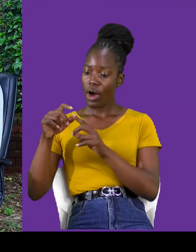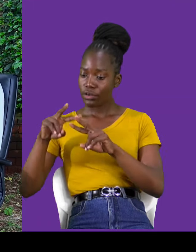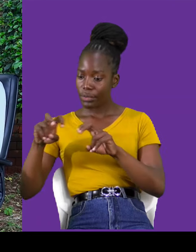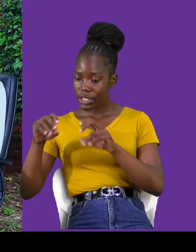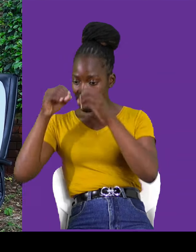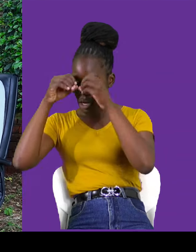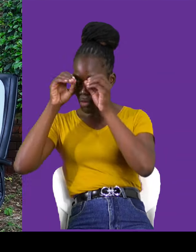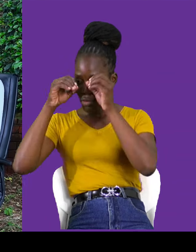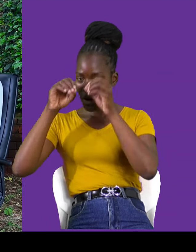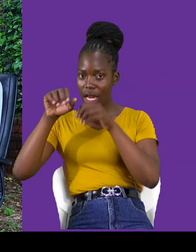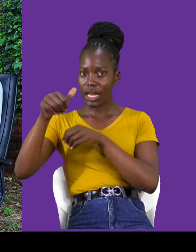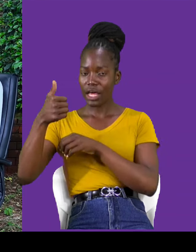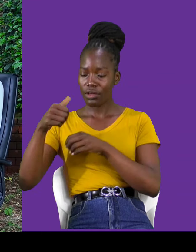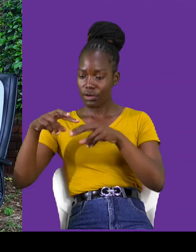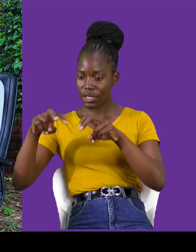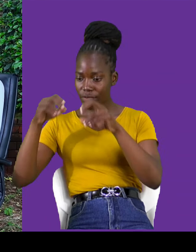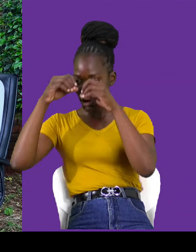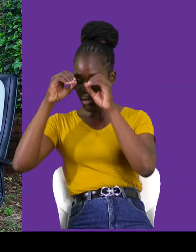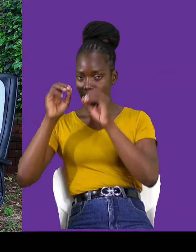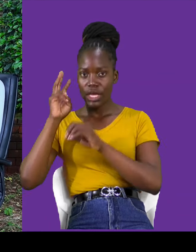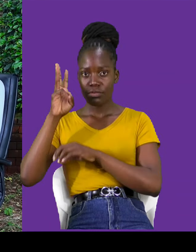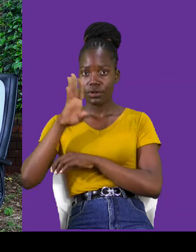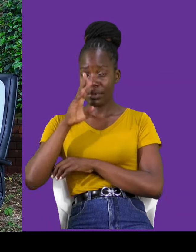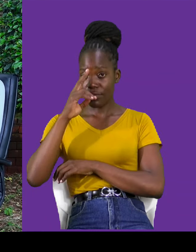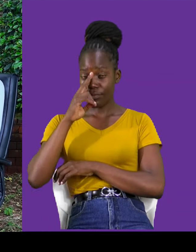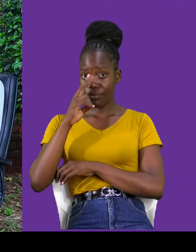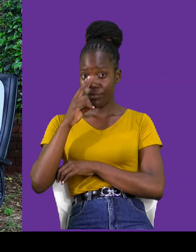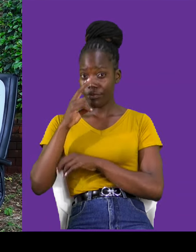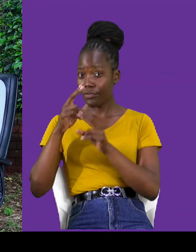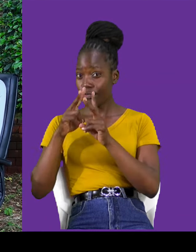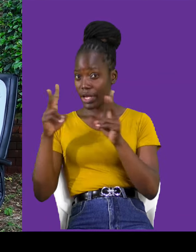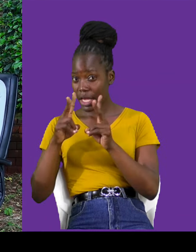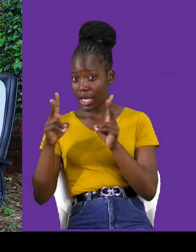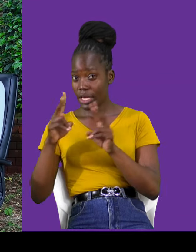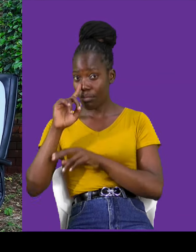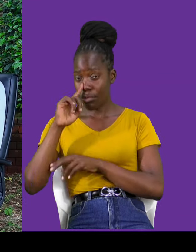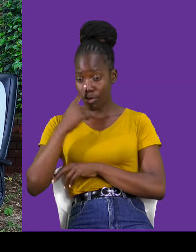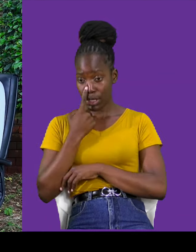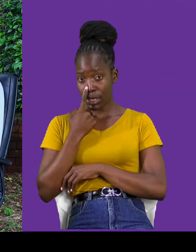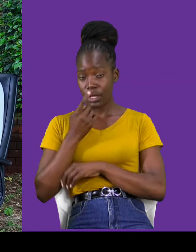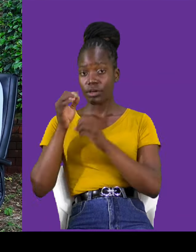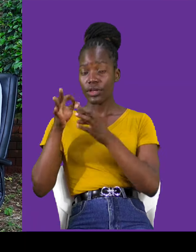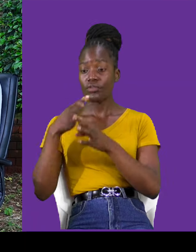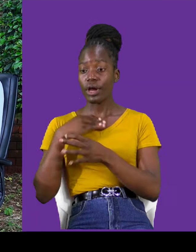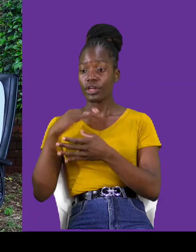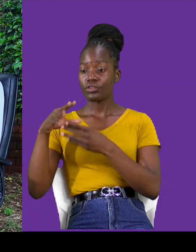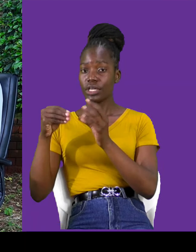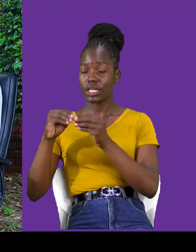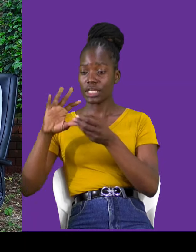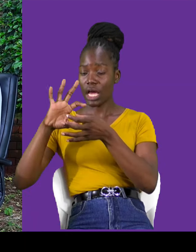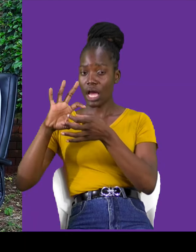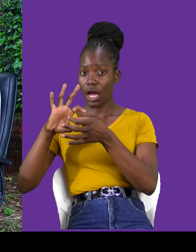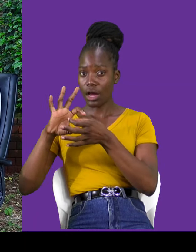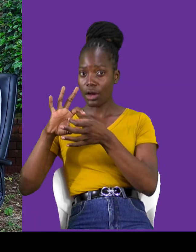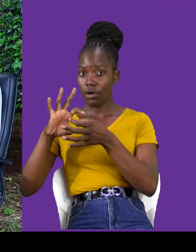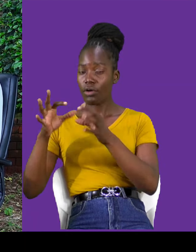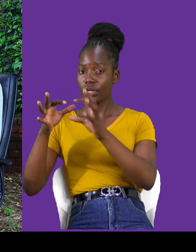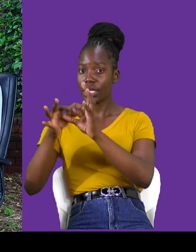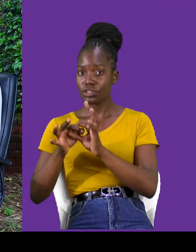it will be boring. You know, so, it's the same, same thing for them, if you want to create a connection, deaf people need affection, they need love, they need